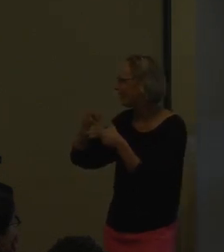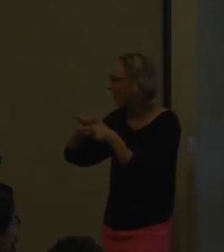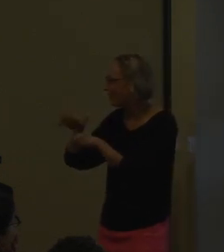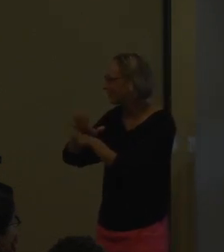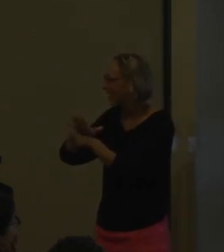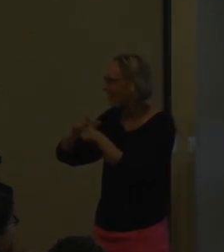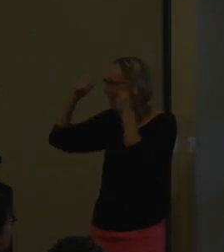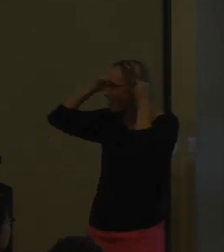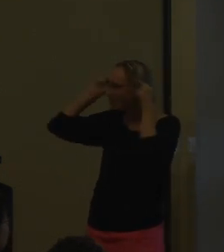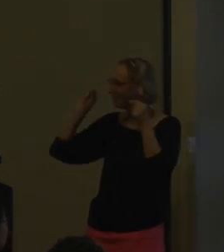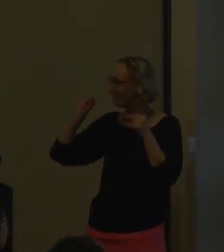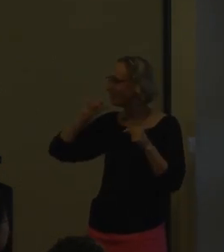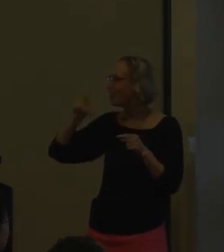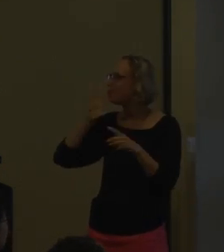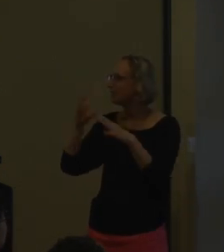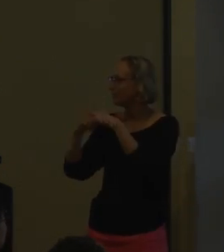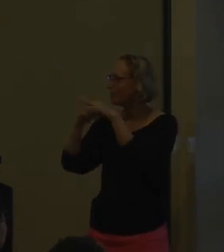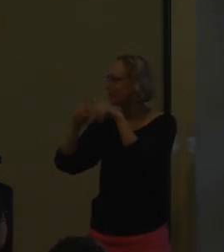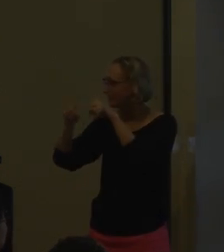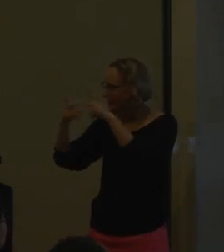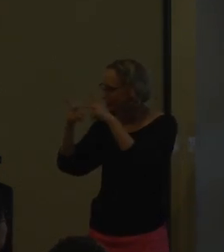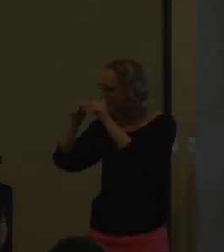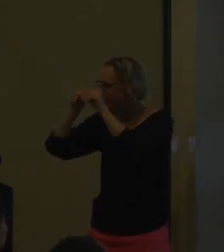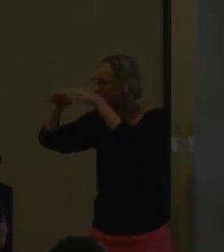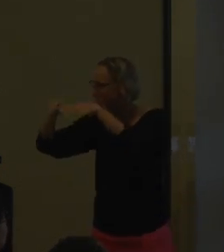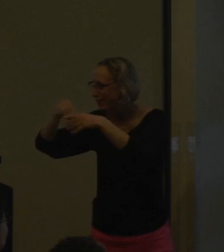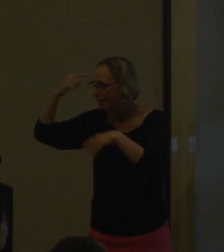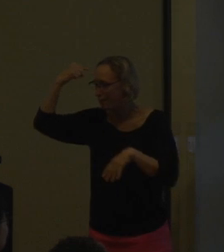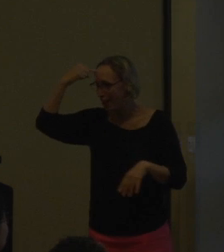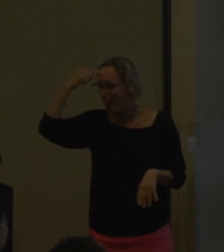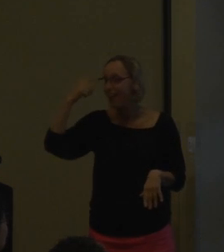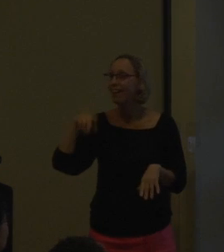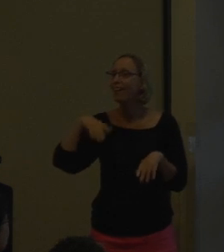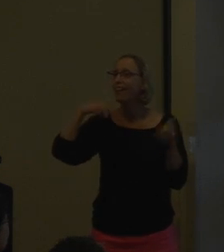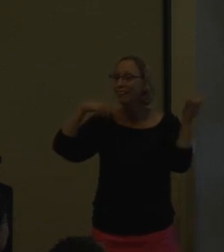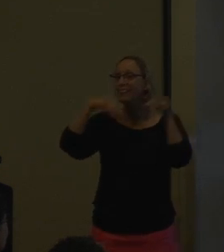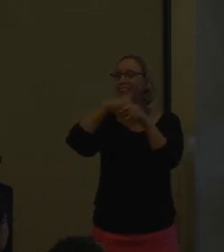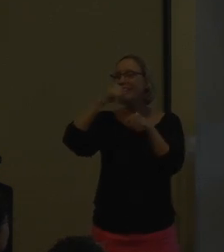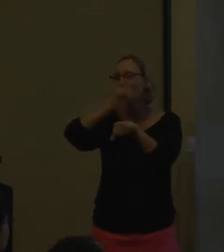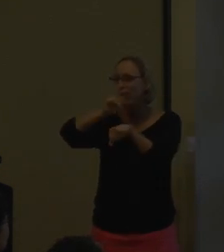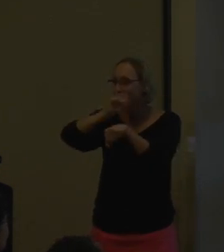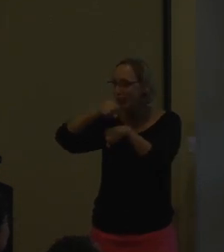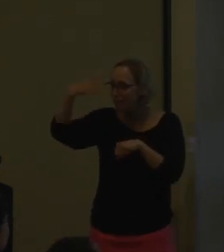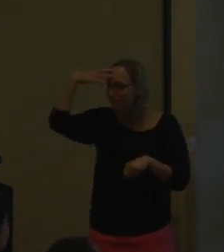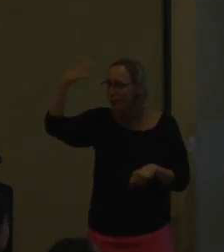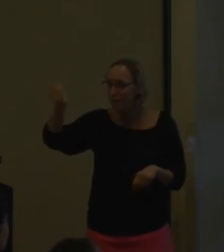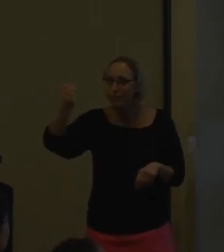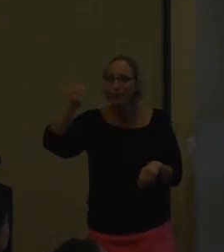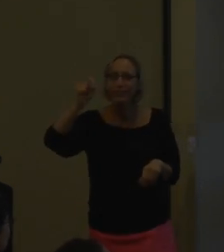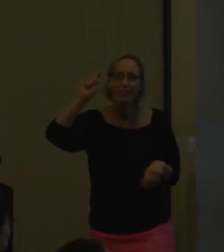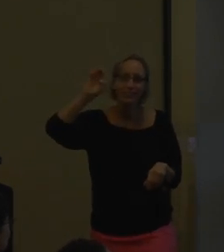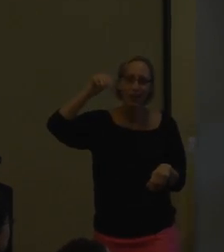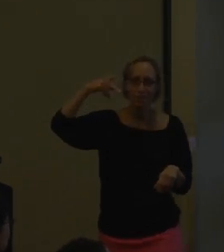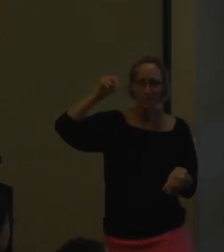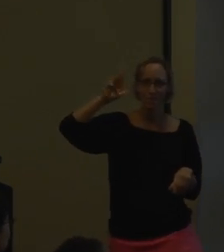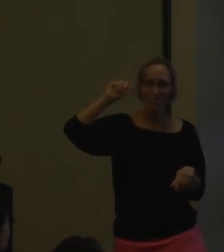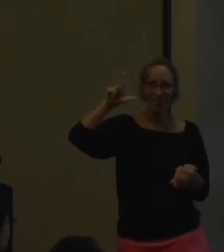later in life, it's not in the language part of the brain. It's at a different place in the brain. And it's part of your working